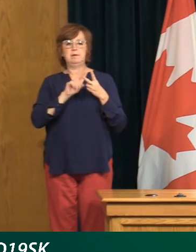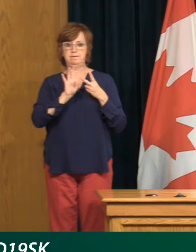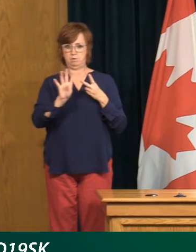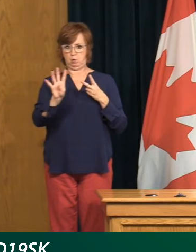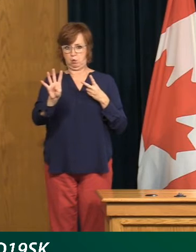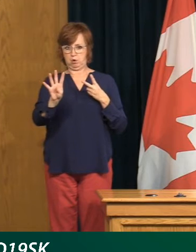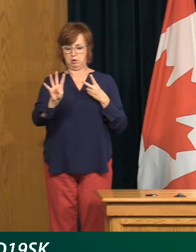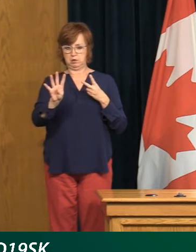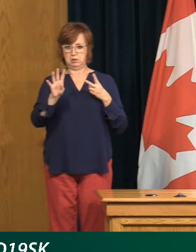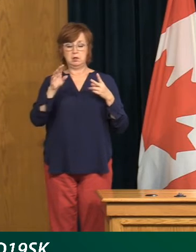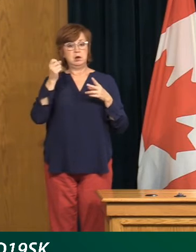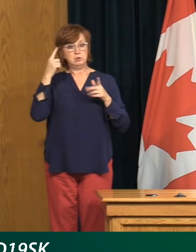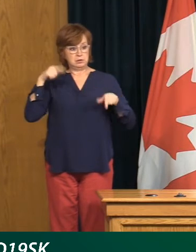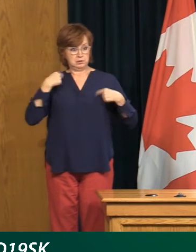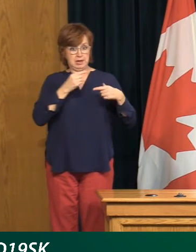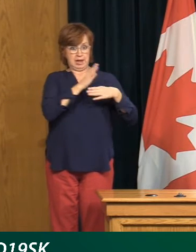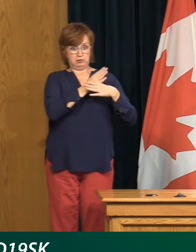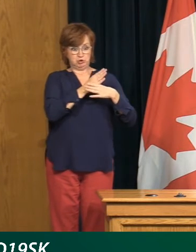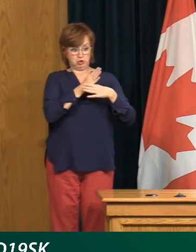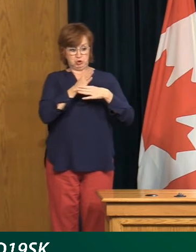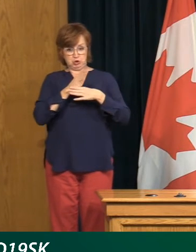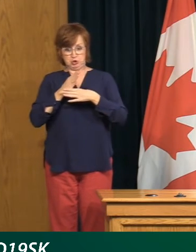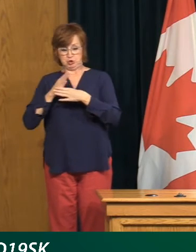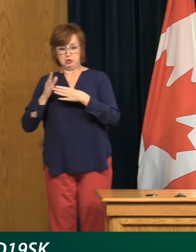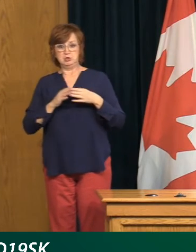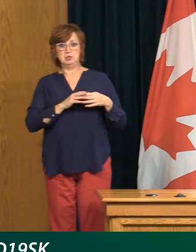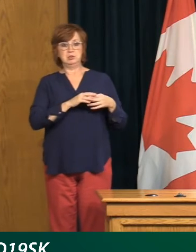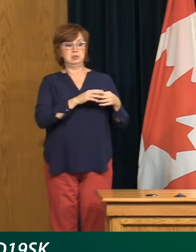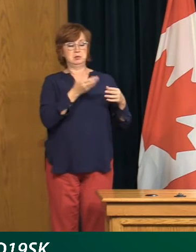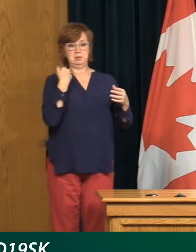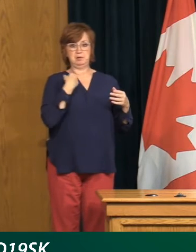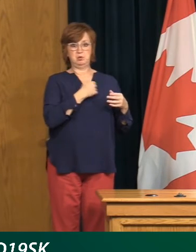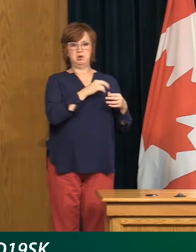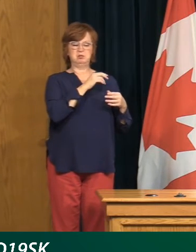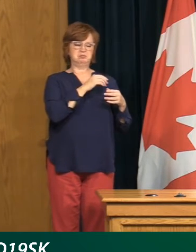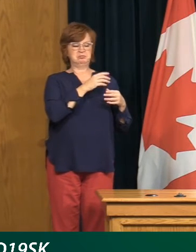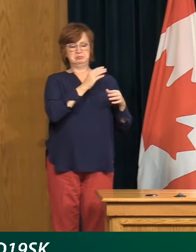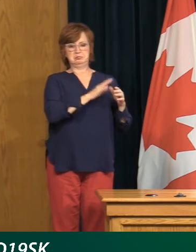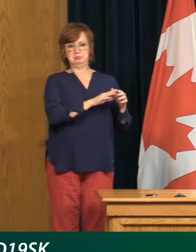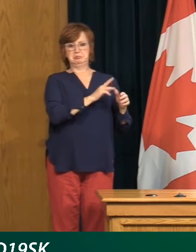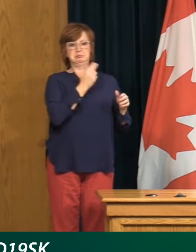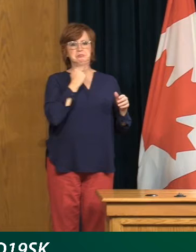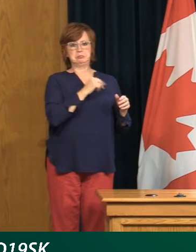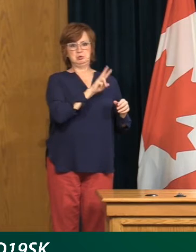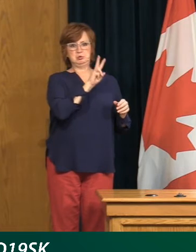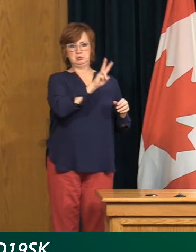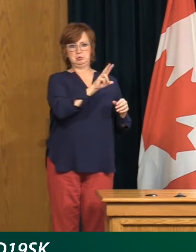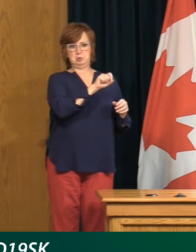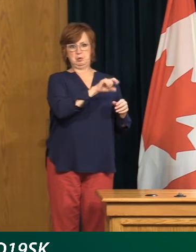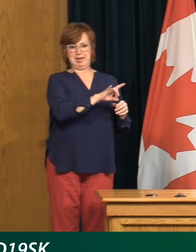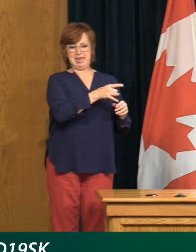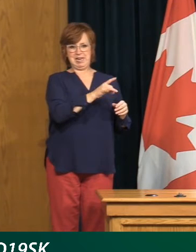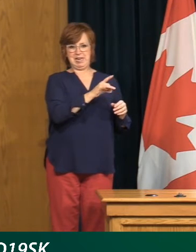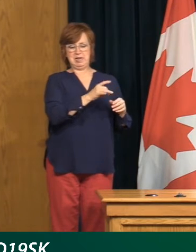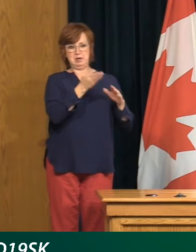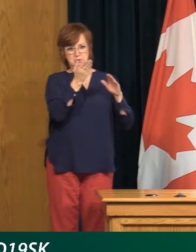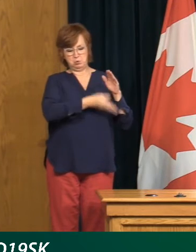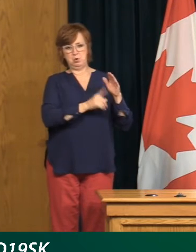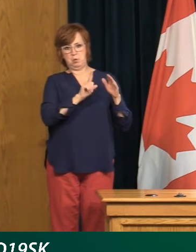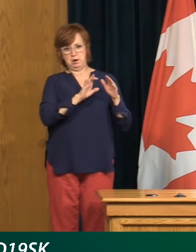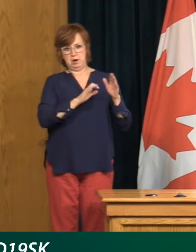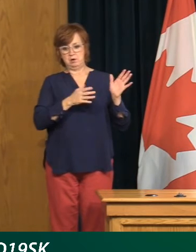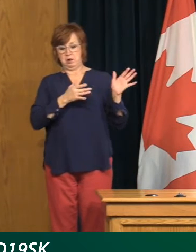rates over a week period, we have gone up from 2.8 new cases a day on average per 100,000